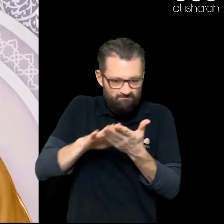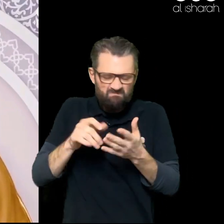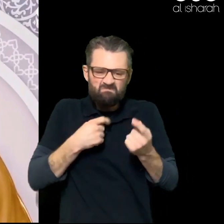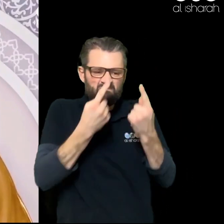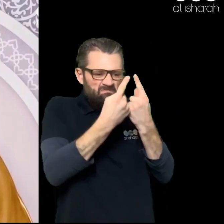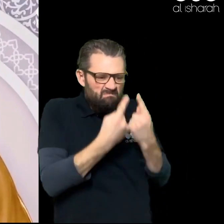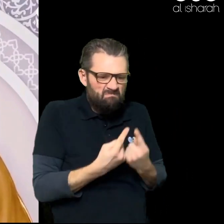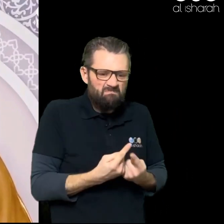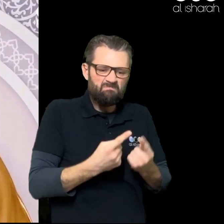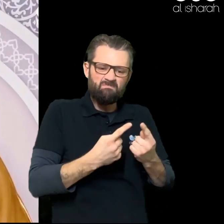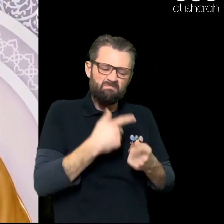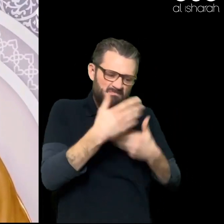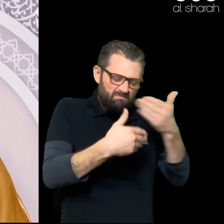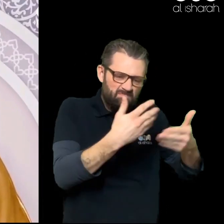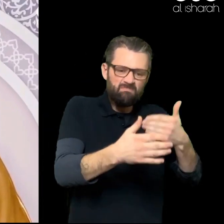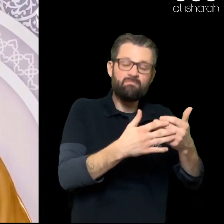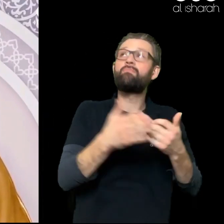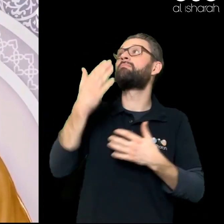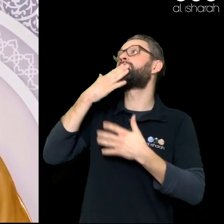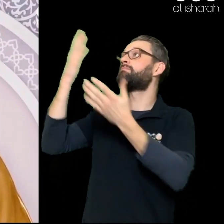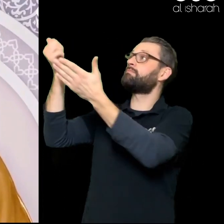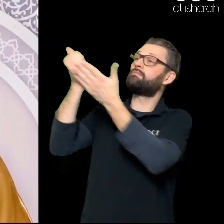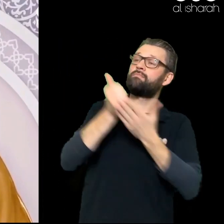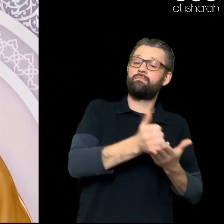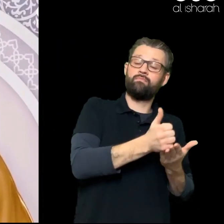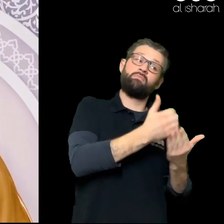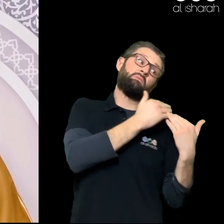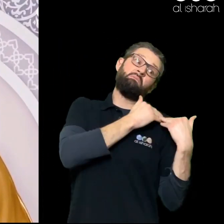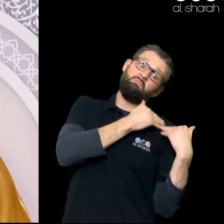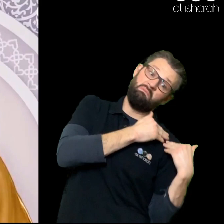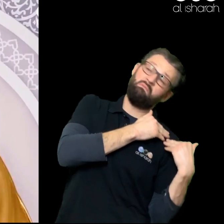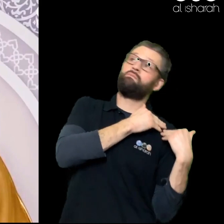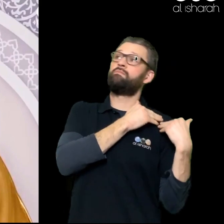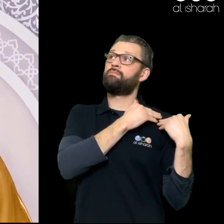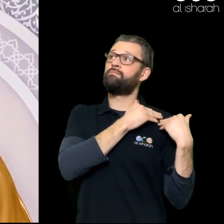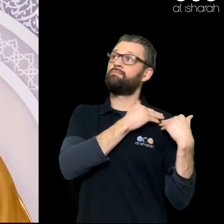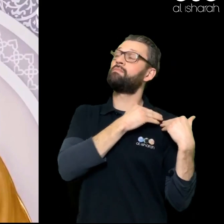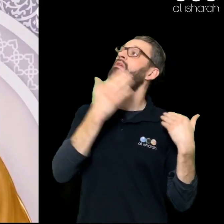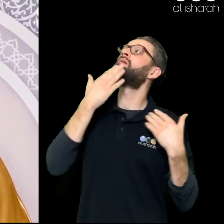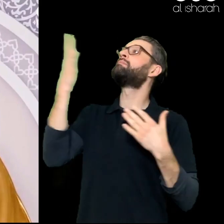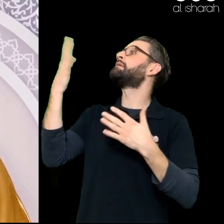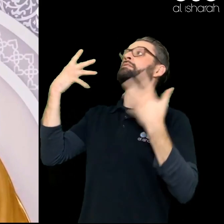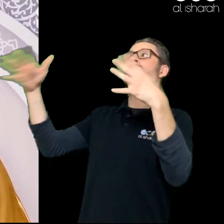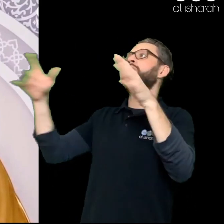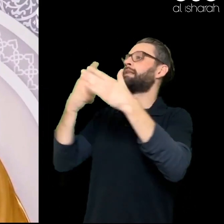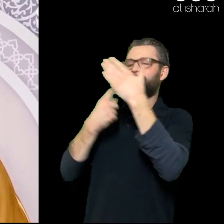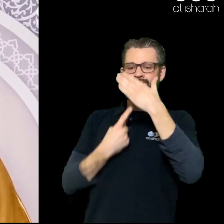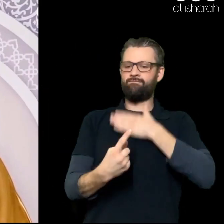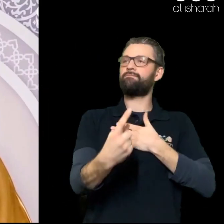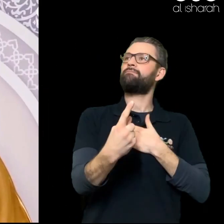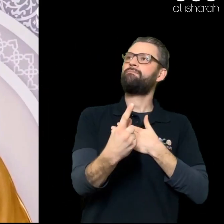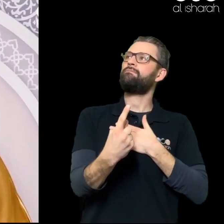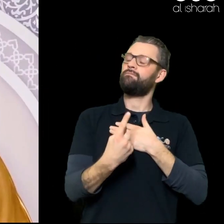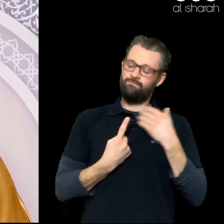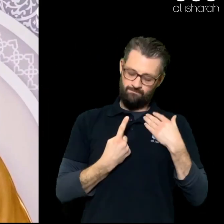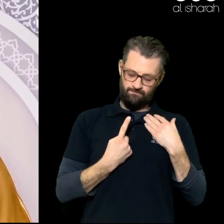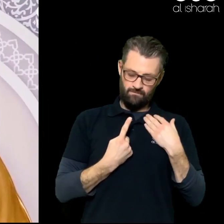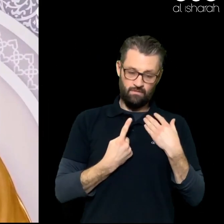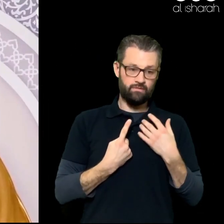You are asking Allah to take care Of all your affairs To be with you At all times To guide you To the best decisions In